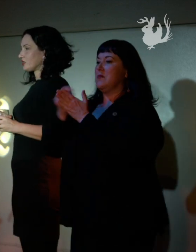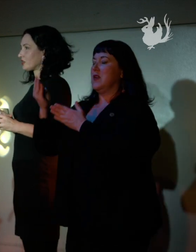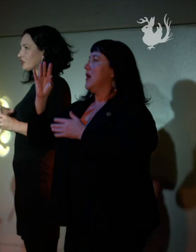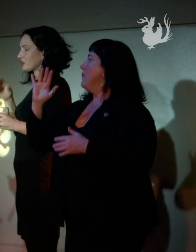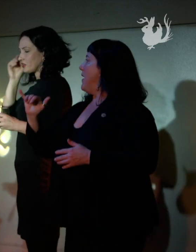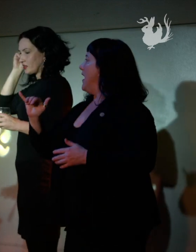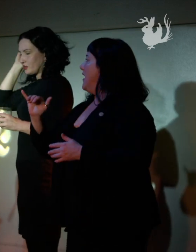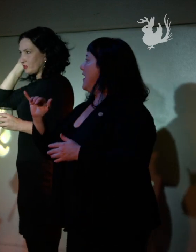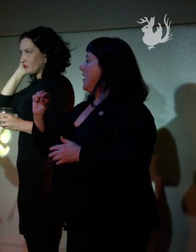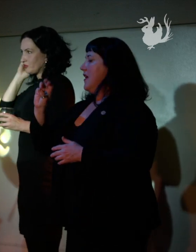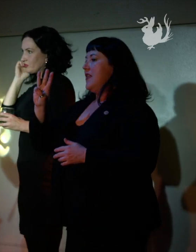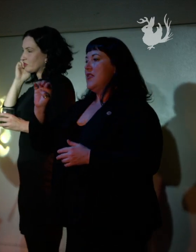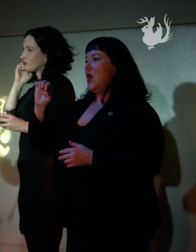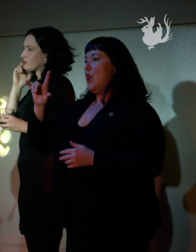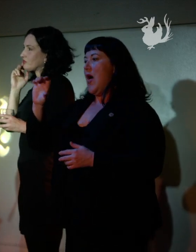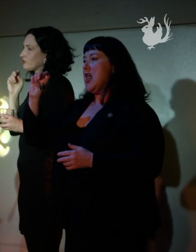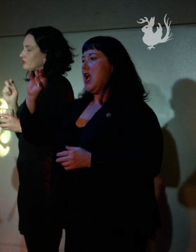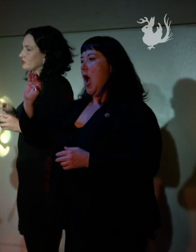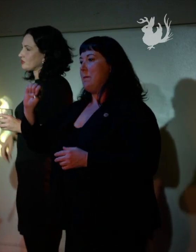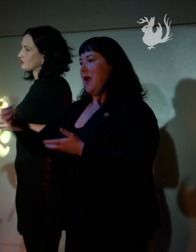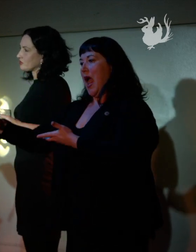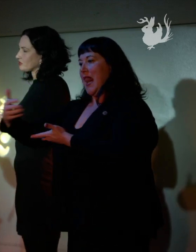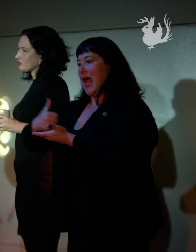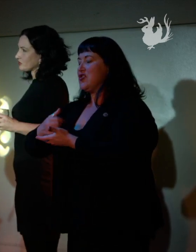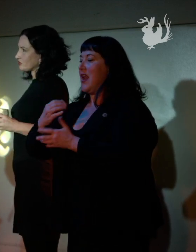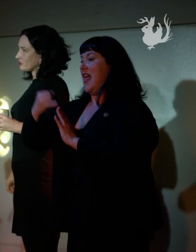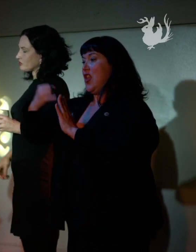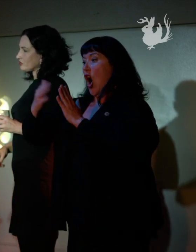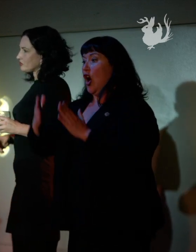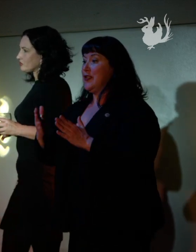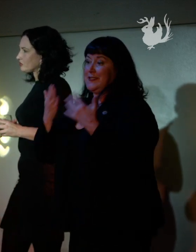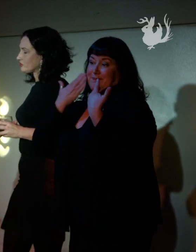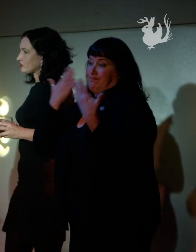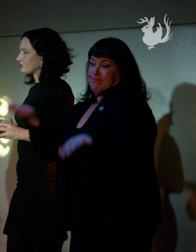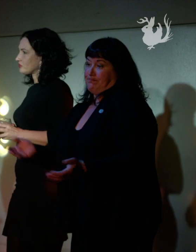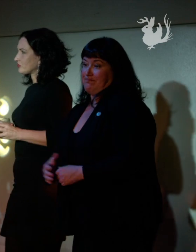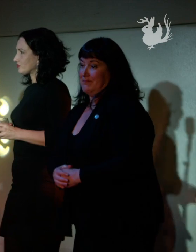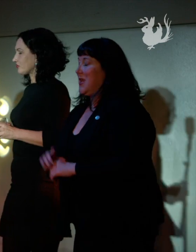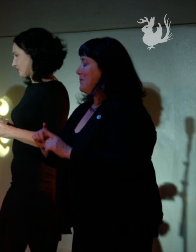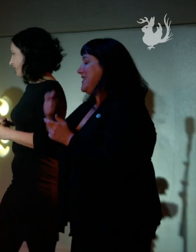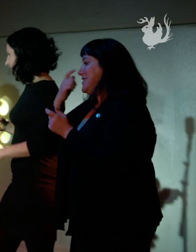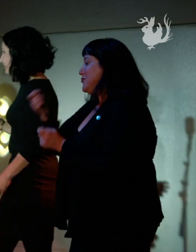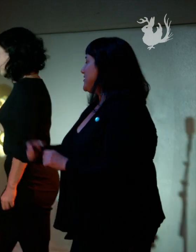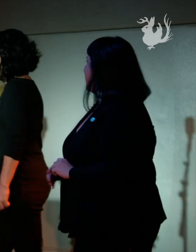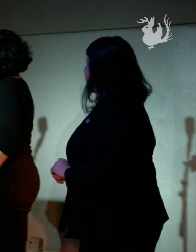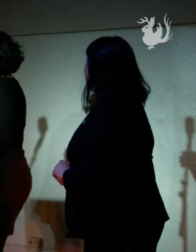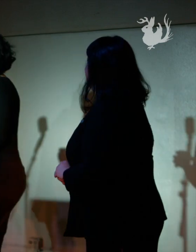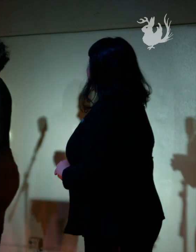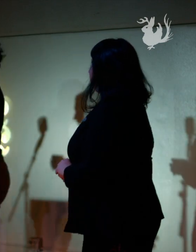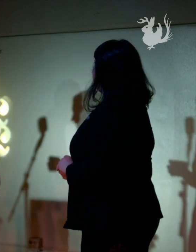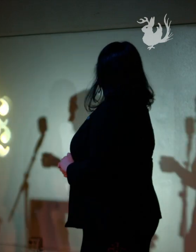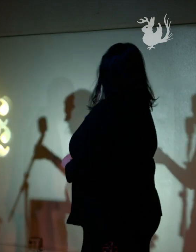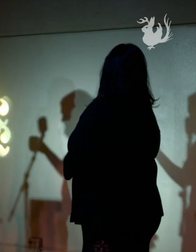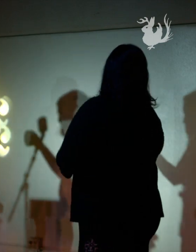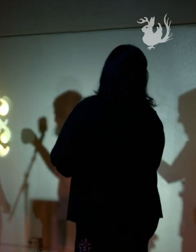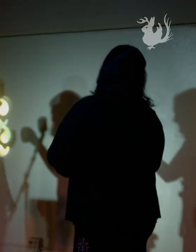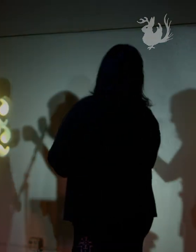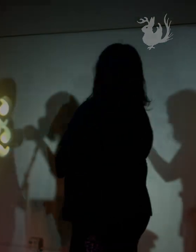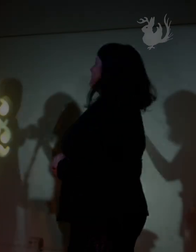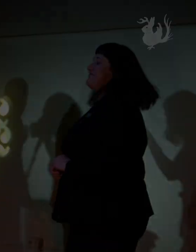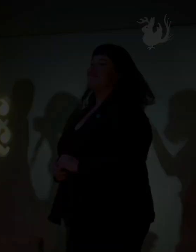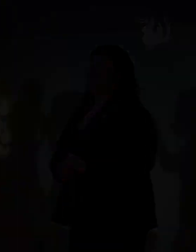Collection. And an artist unknown, but interesting. time. Thank you! Yeah. Okay.